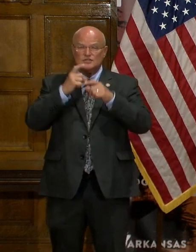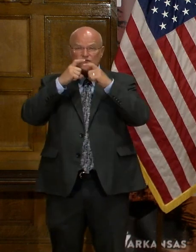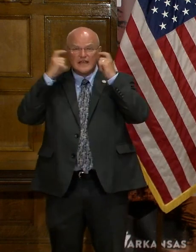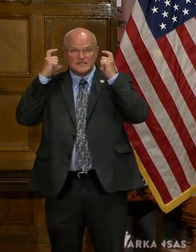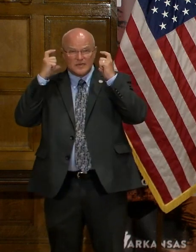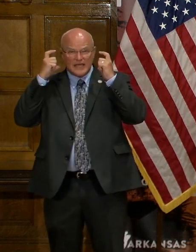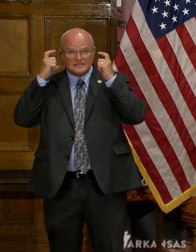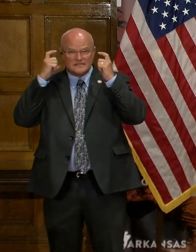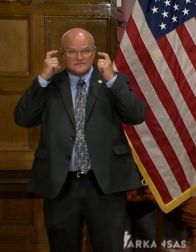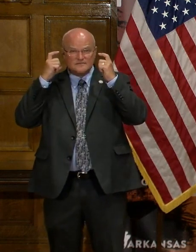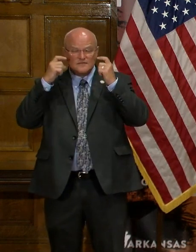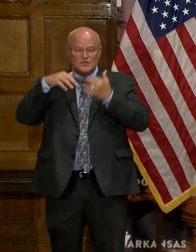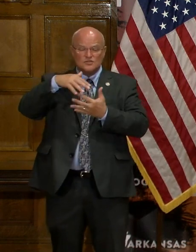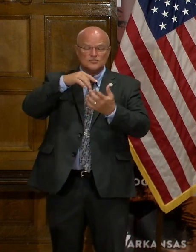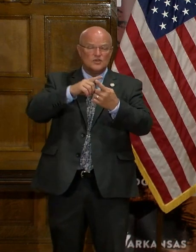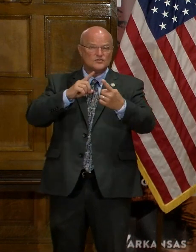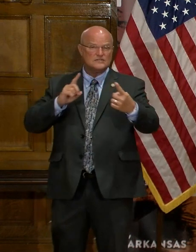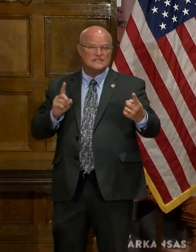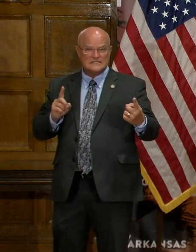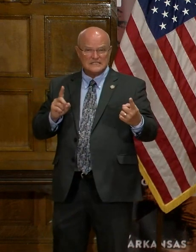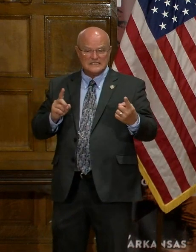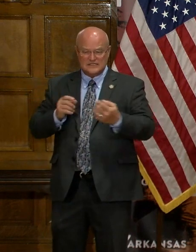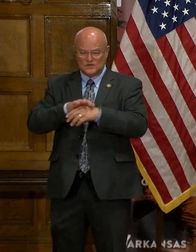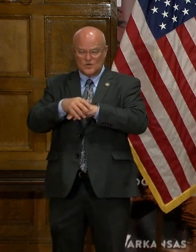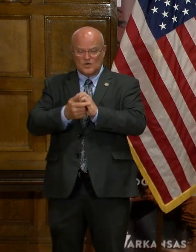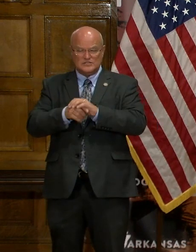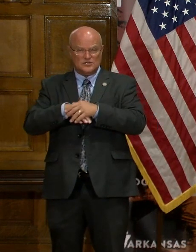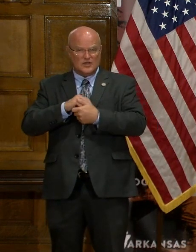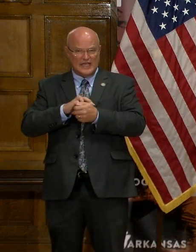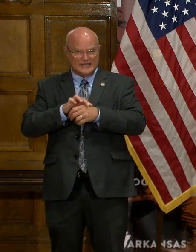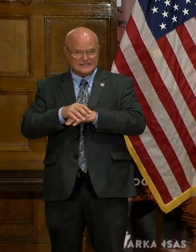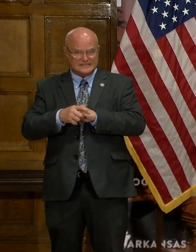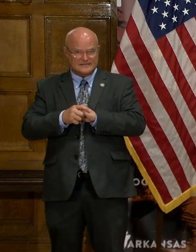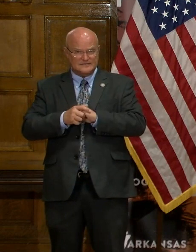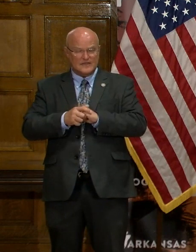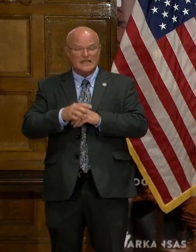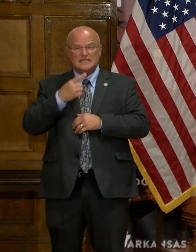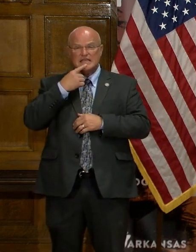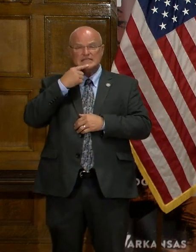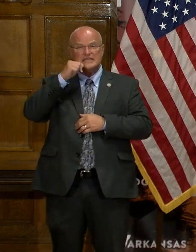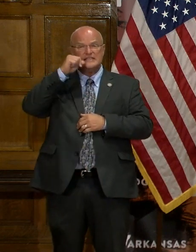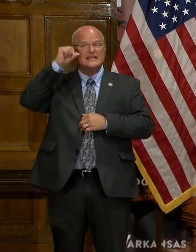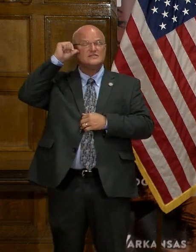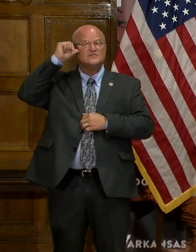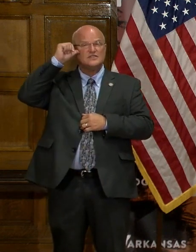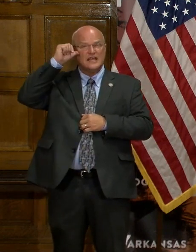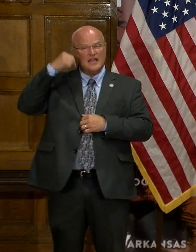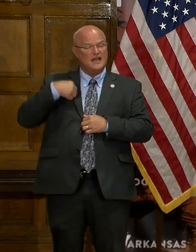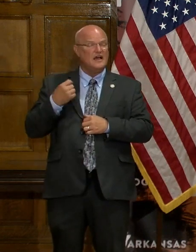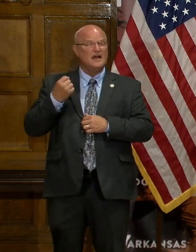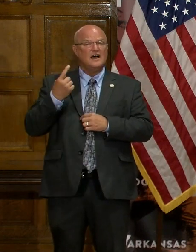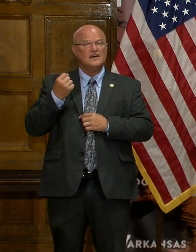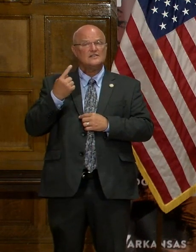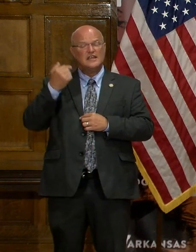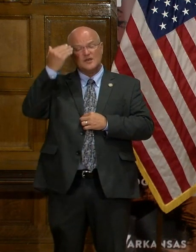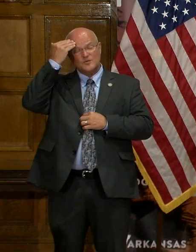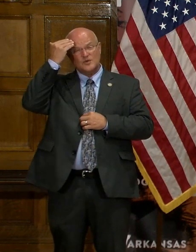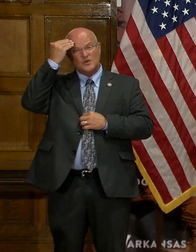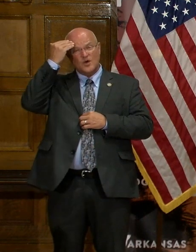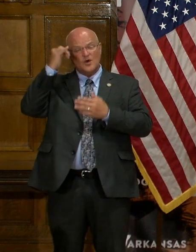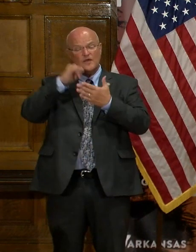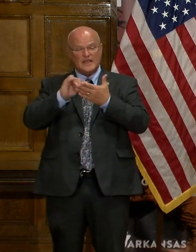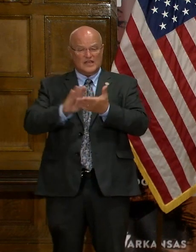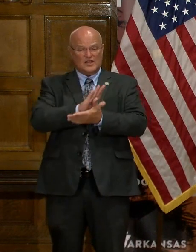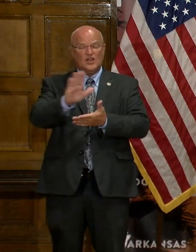mask. Social distancing. Hand washing. As I mentioned yesterday, I understand and we all know that